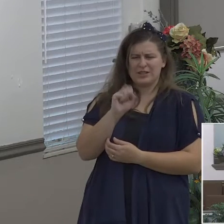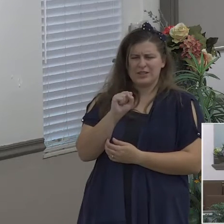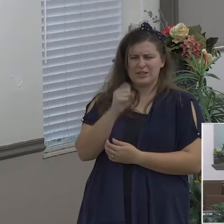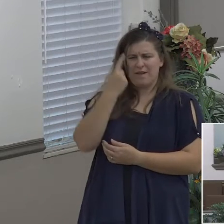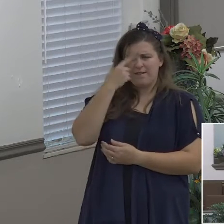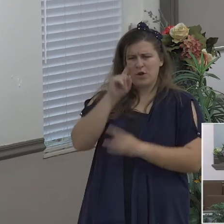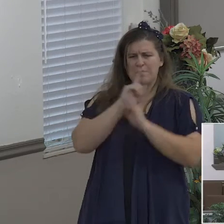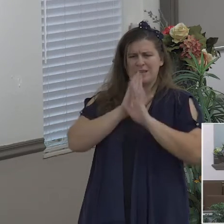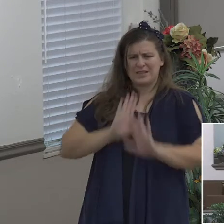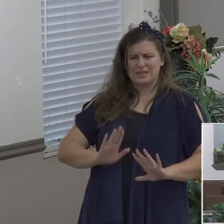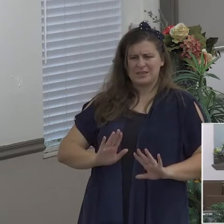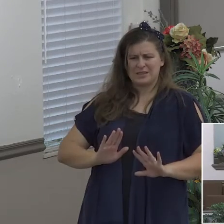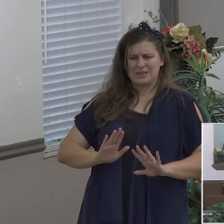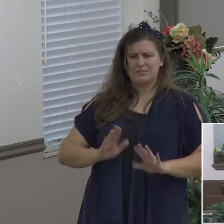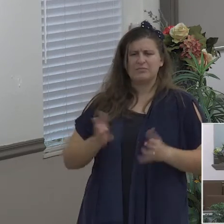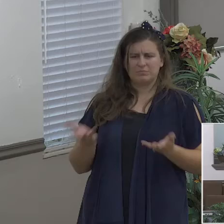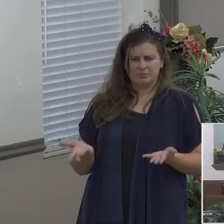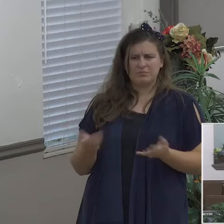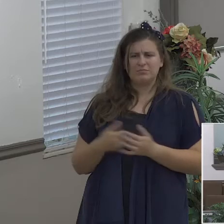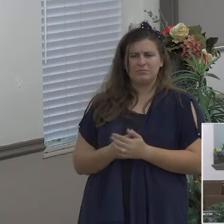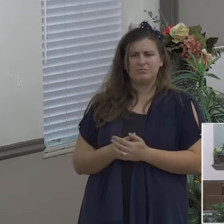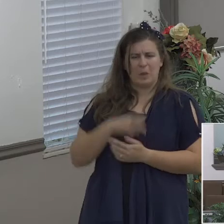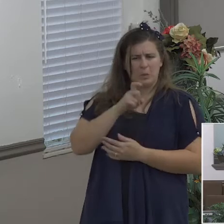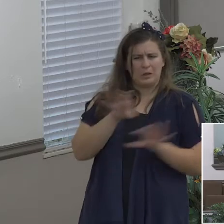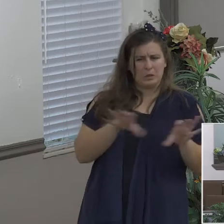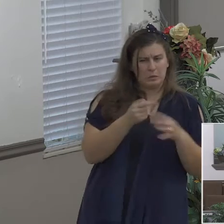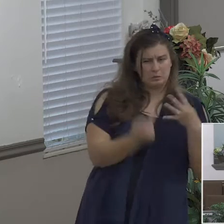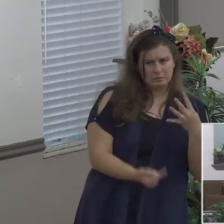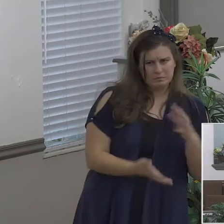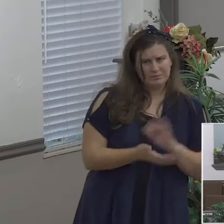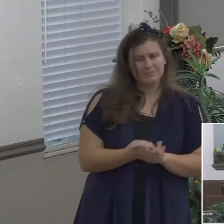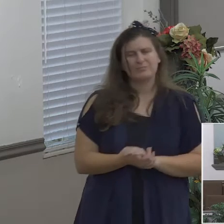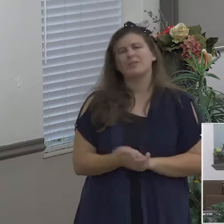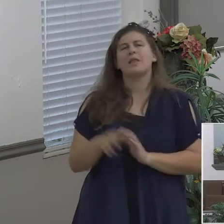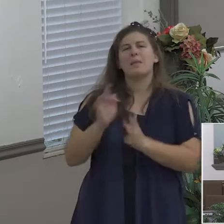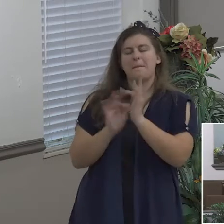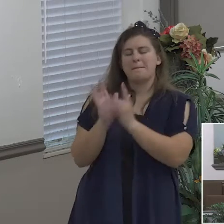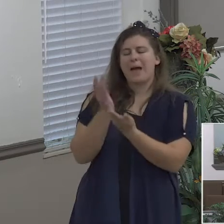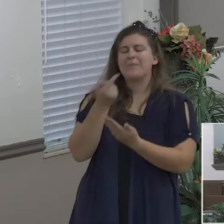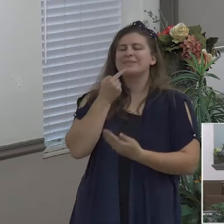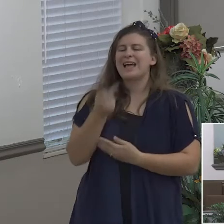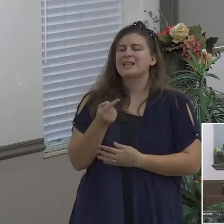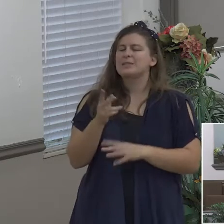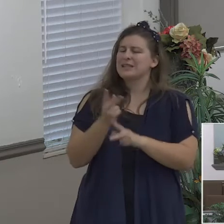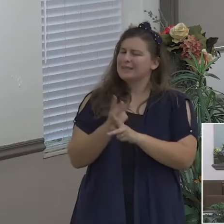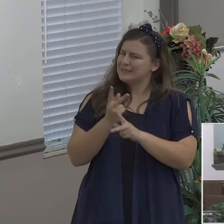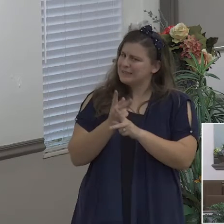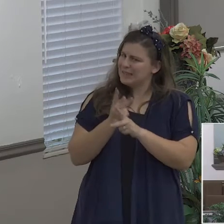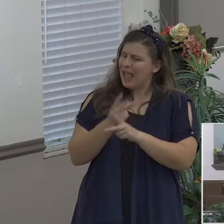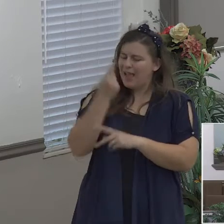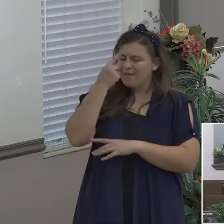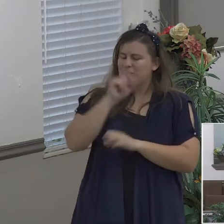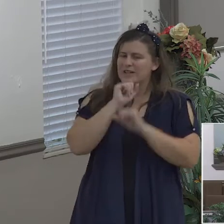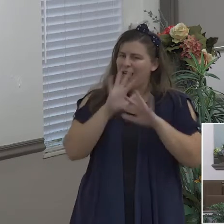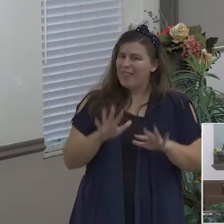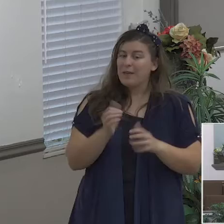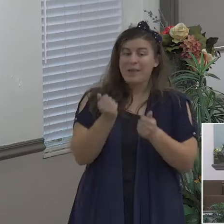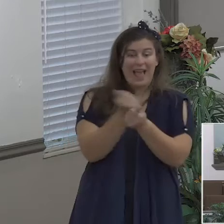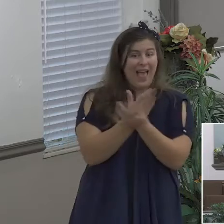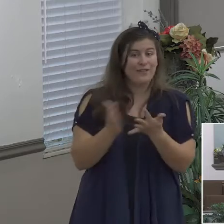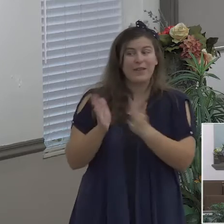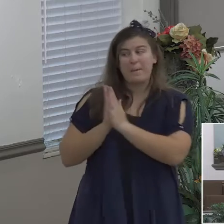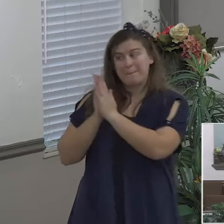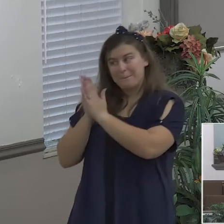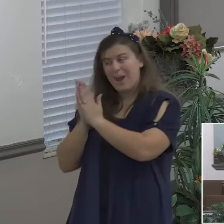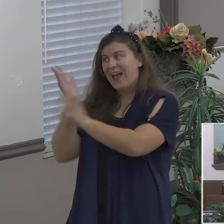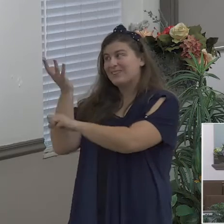the Bible says be careful for nothing but in everything by prayer and supplication with thanksgiving let